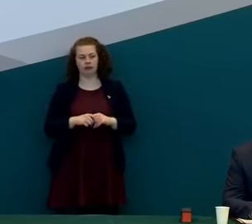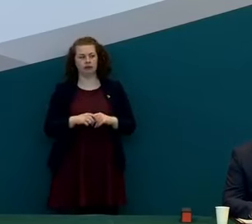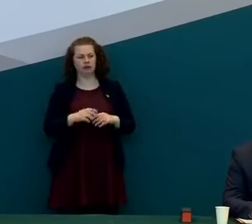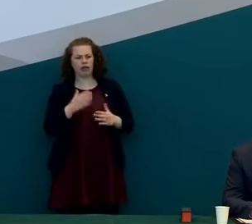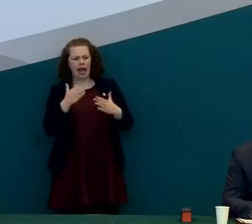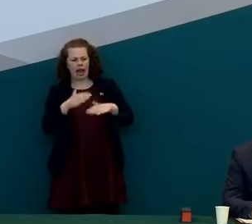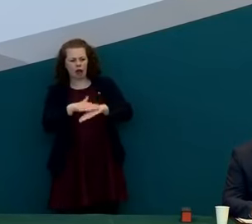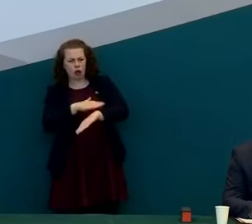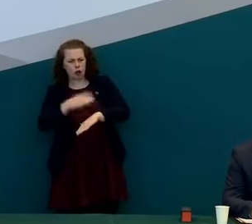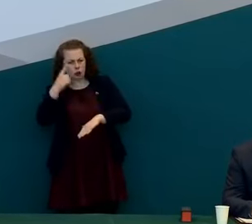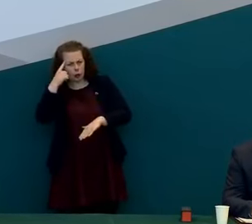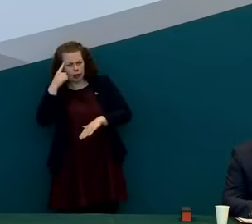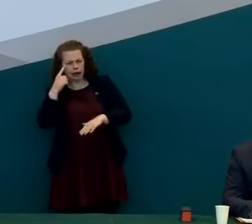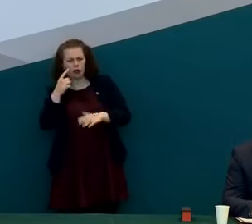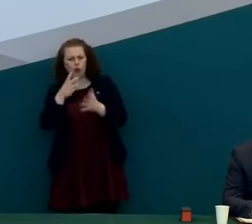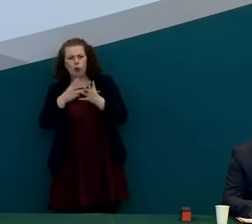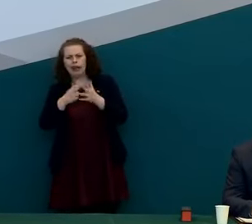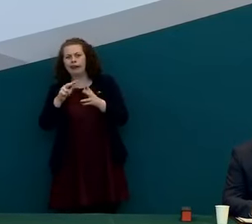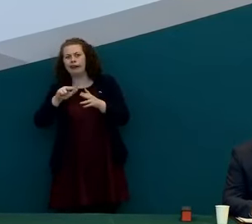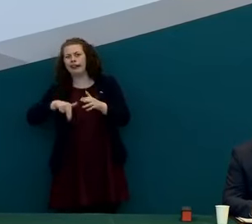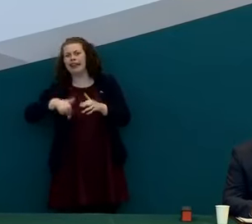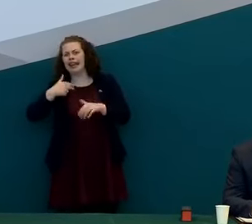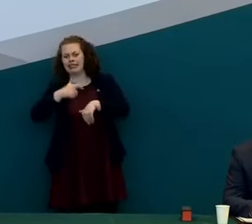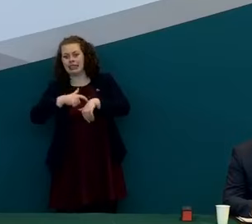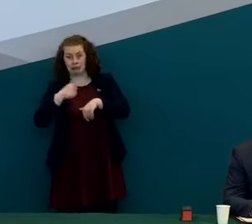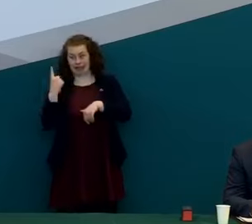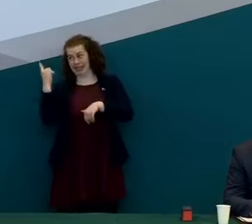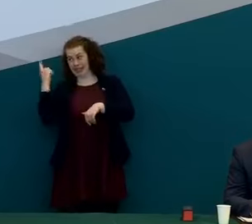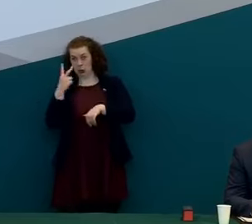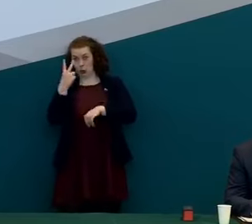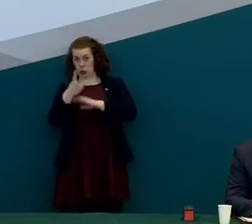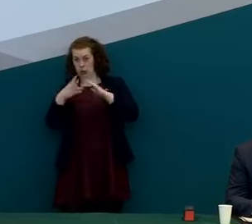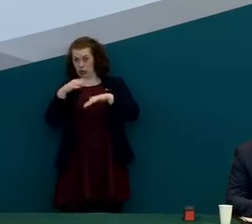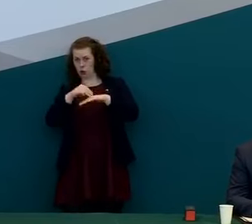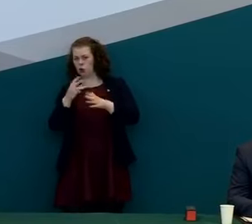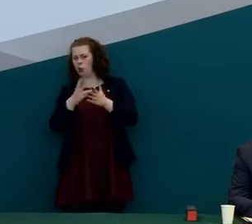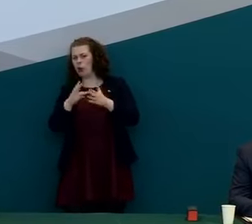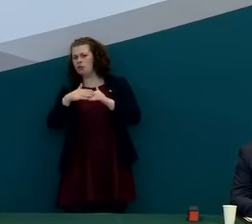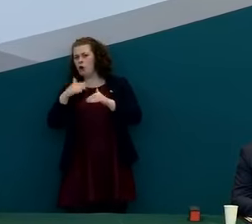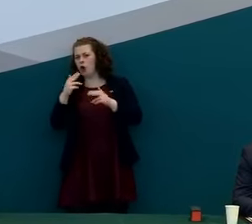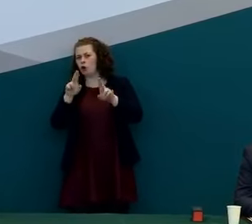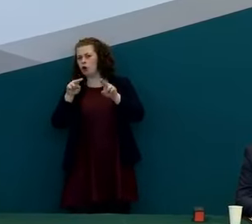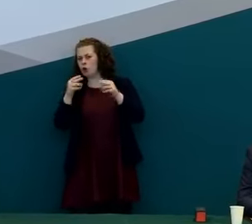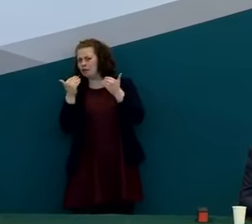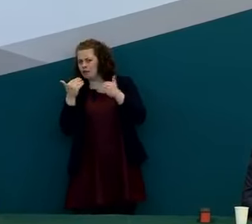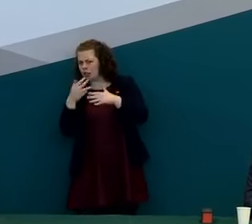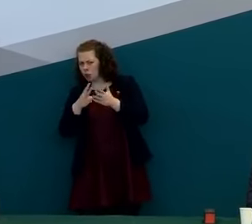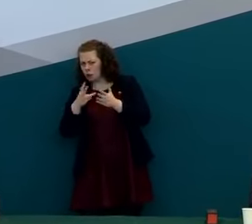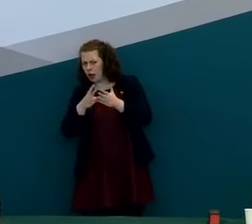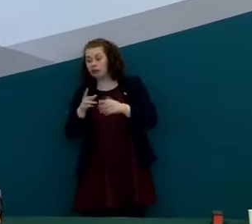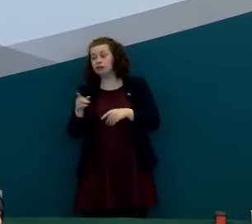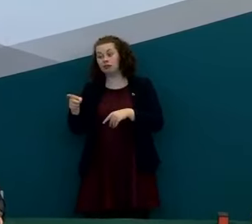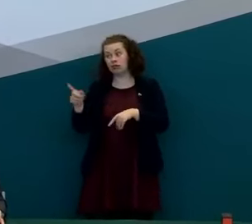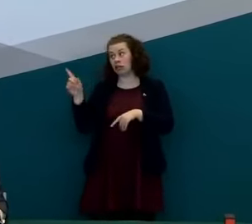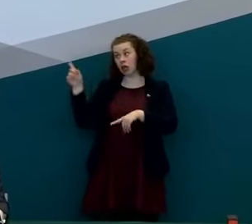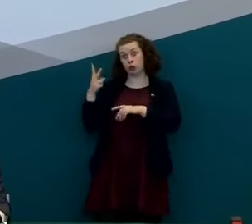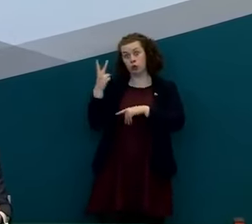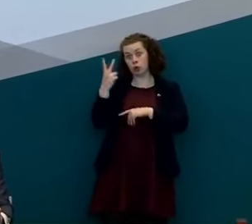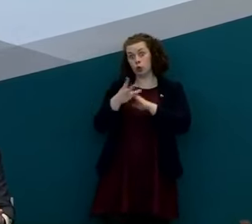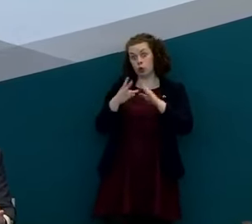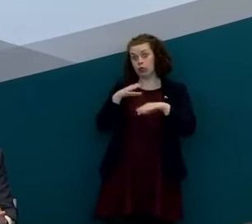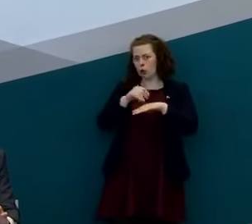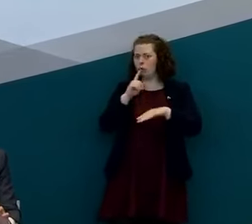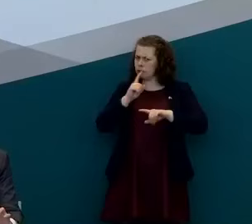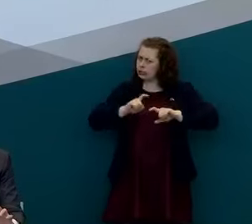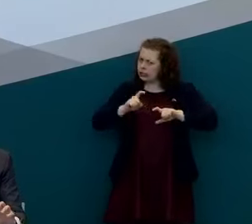for you to update that given that that analysis is two weeks old so the analysis still stands uh what what what the update